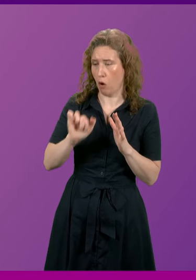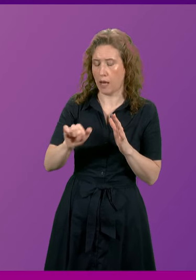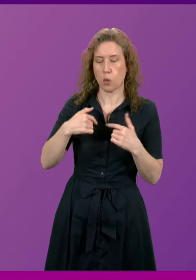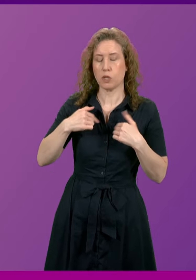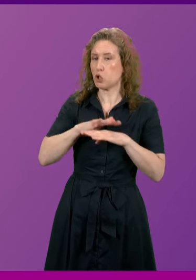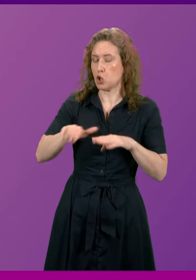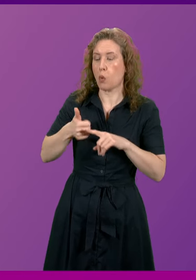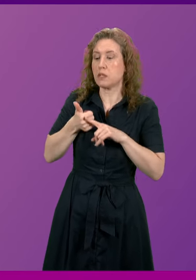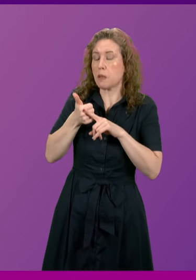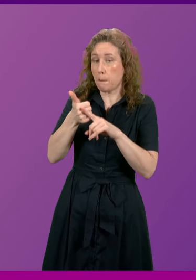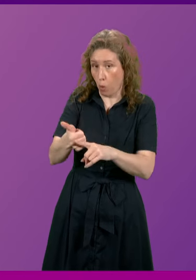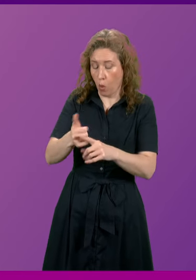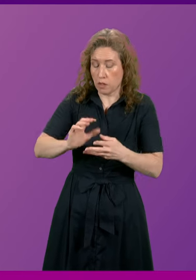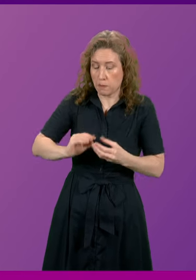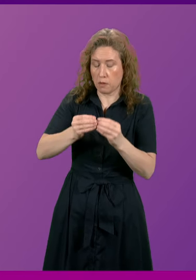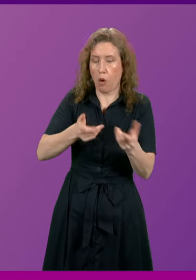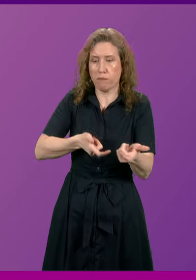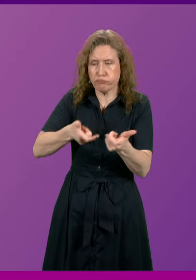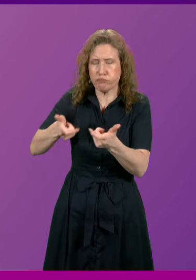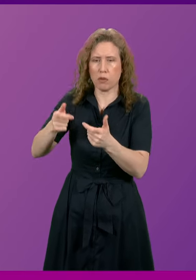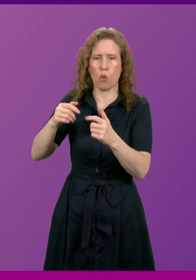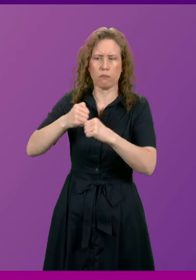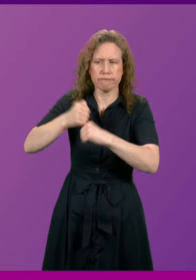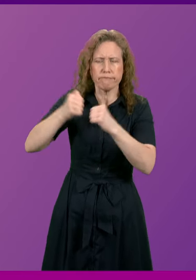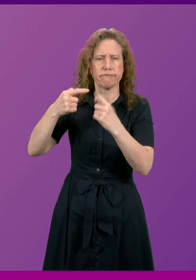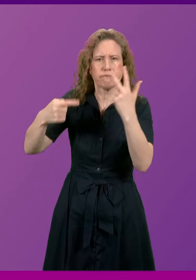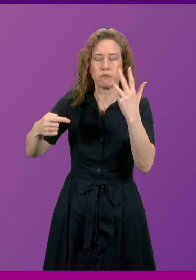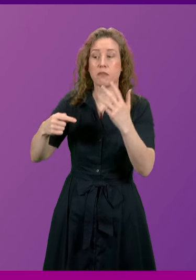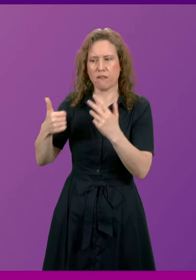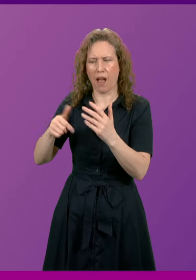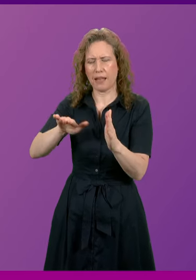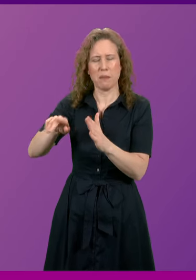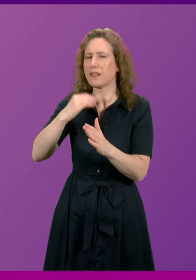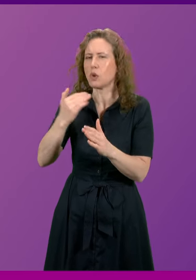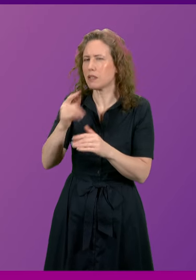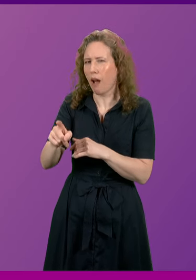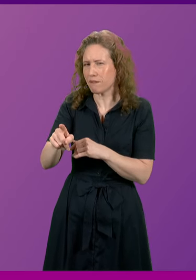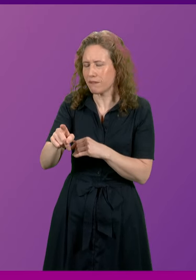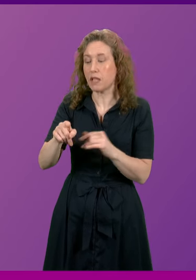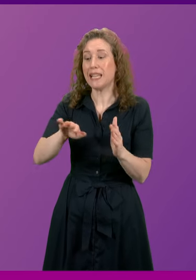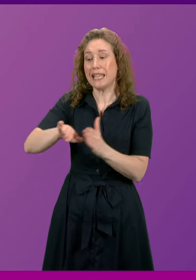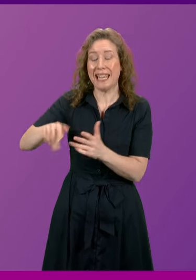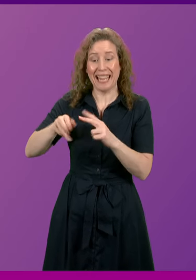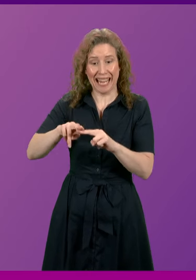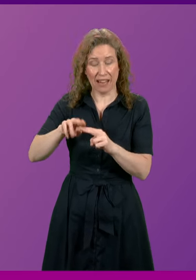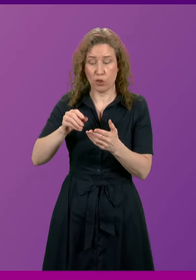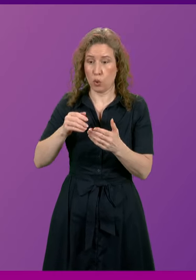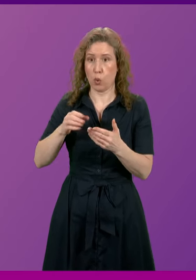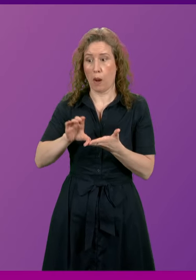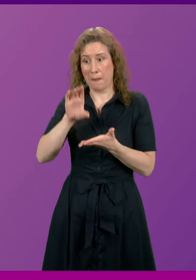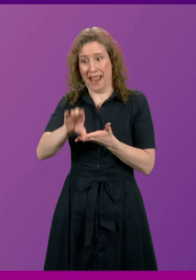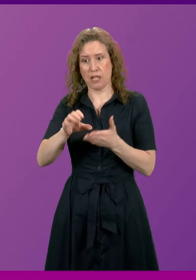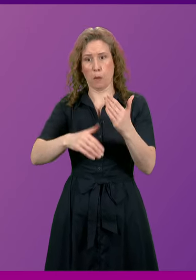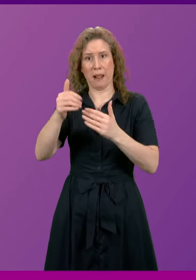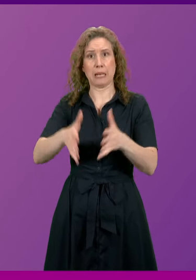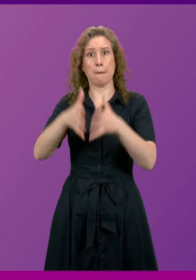support the production of munitions with those grants but that simply isn't enough. If you contribute to building a bigger bomb factory